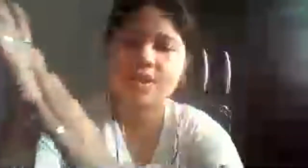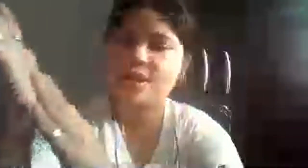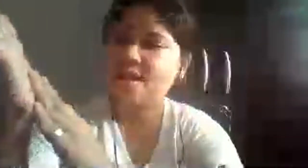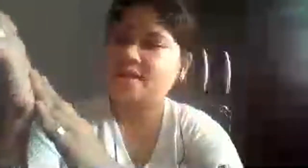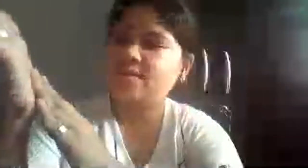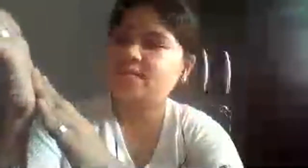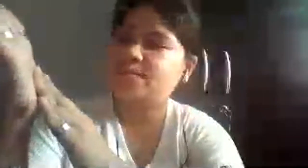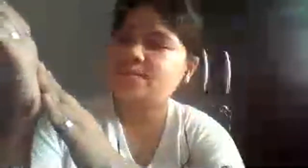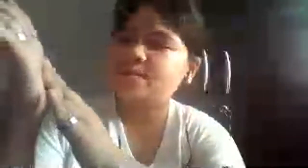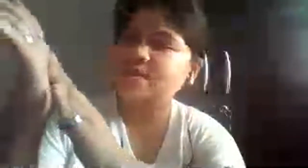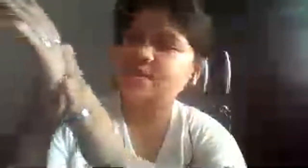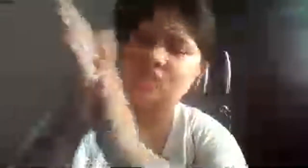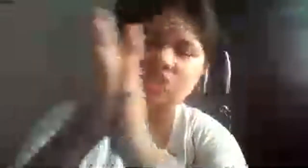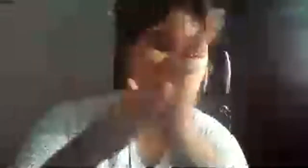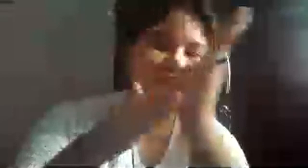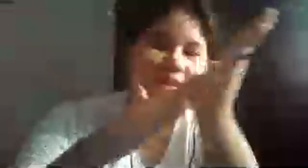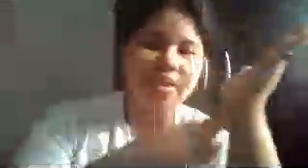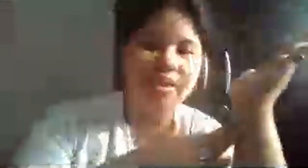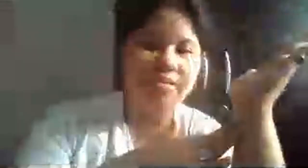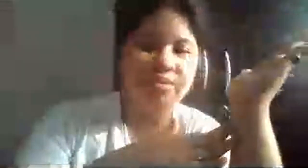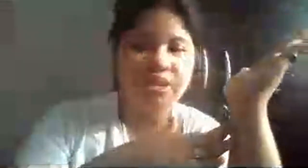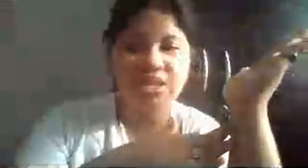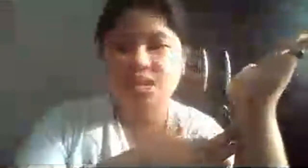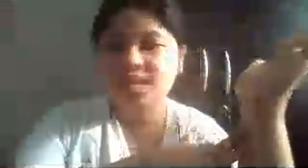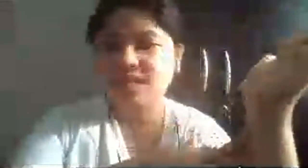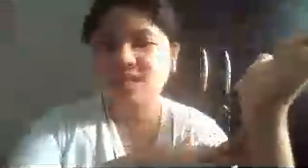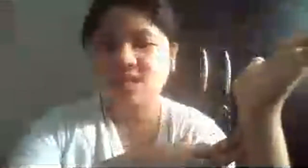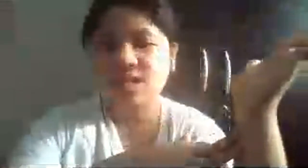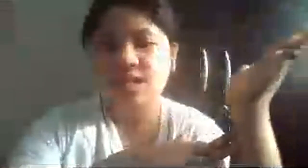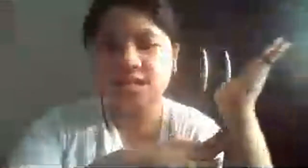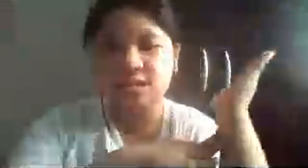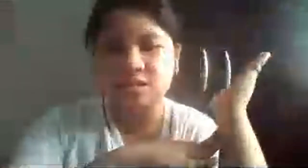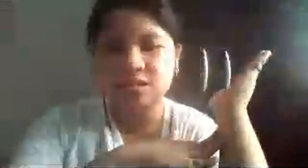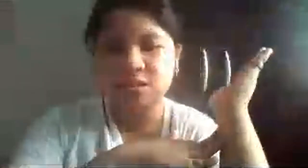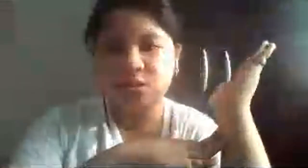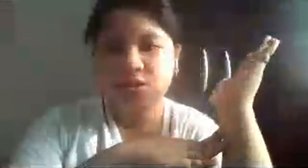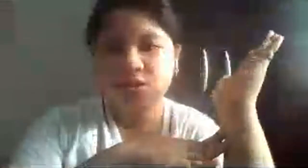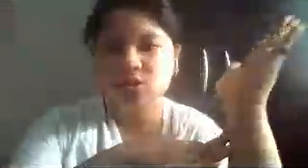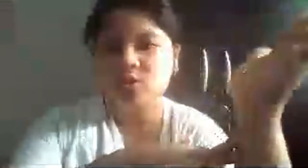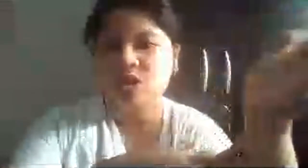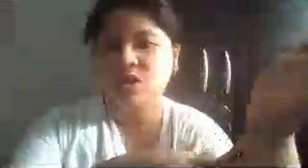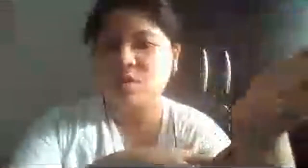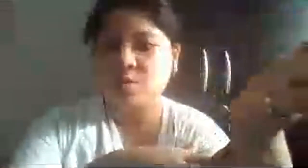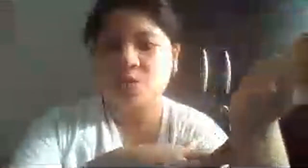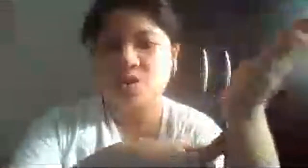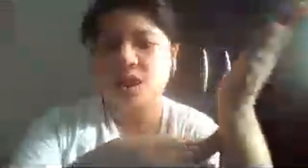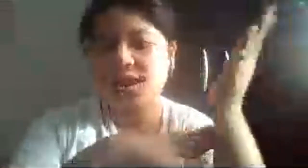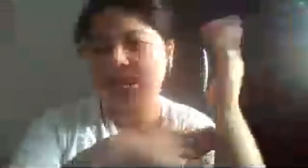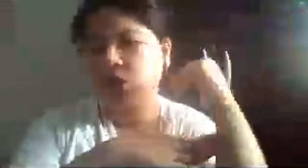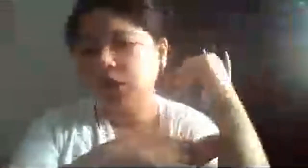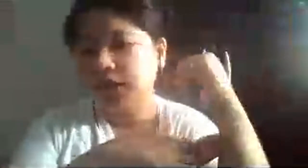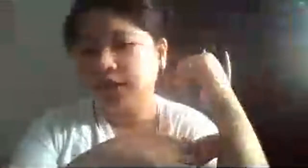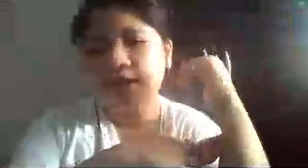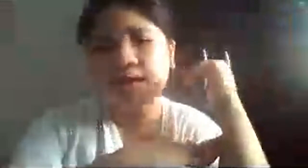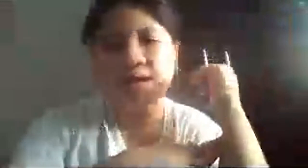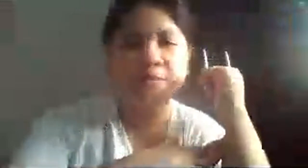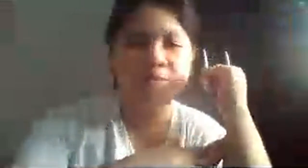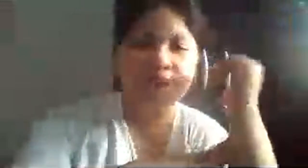Ako po si Janela May Vinias, ang YouTube channel ko po ay Dark, I'm